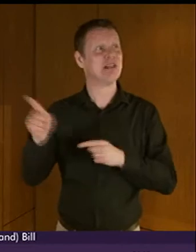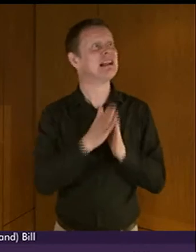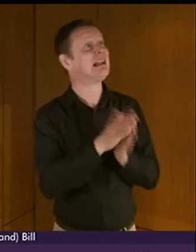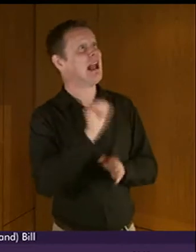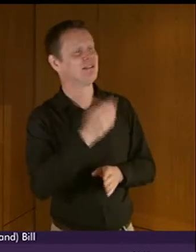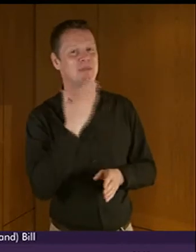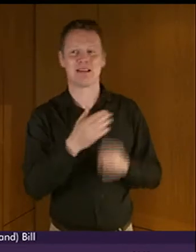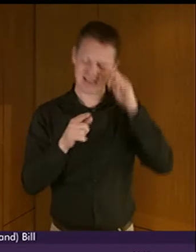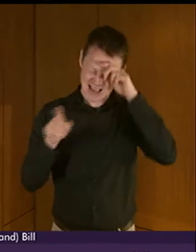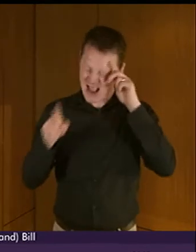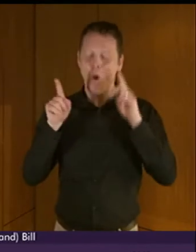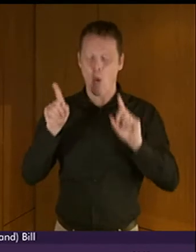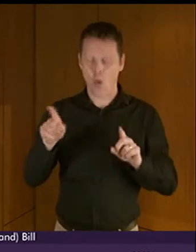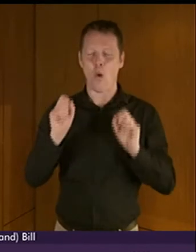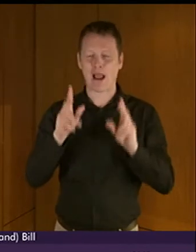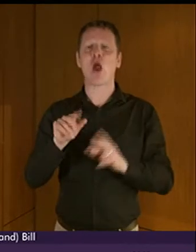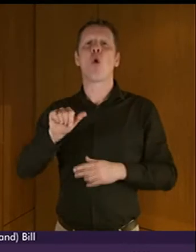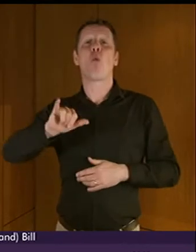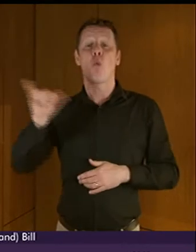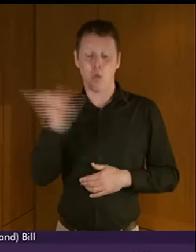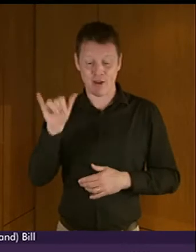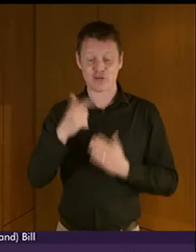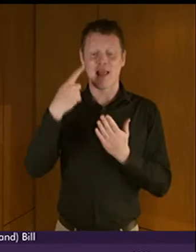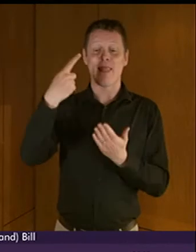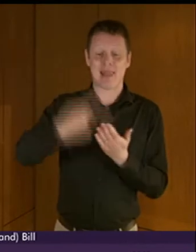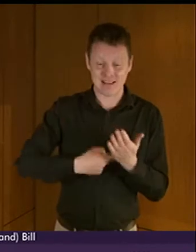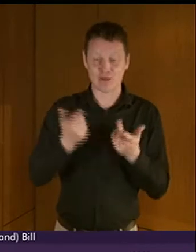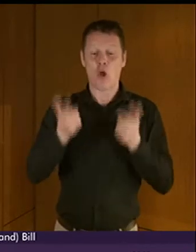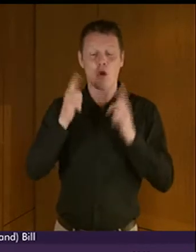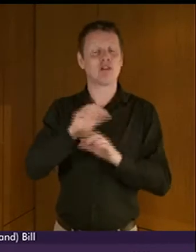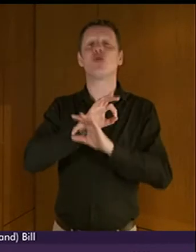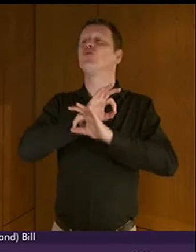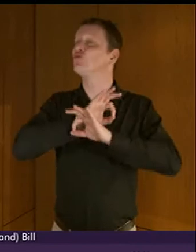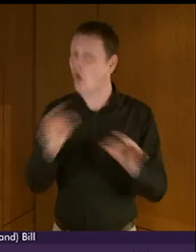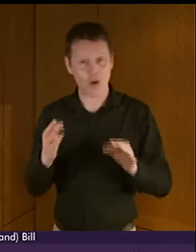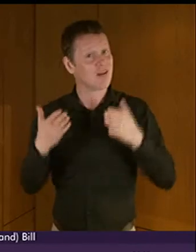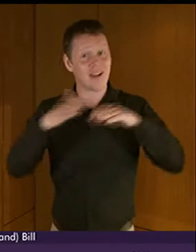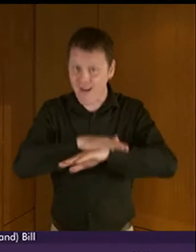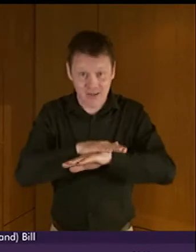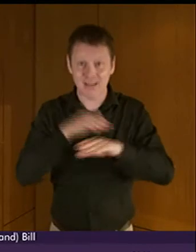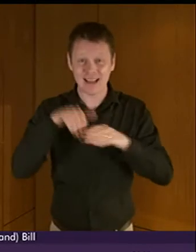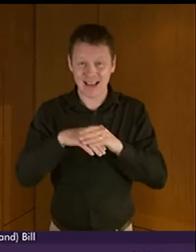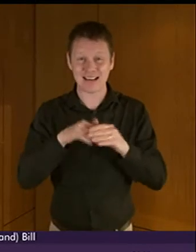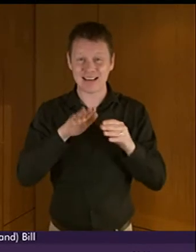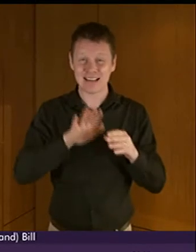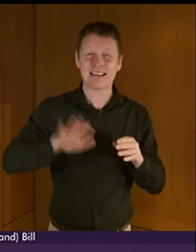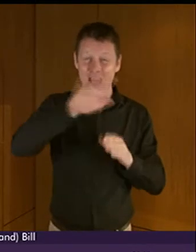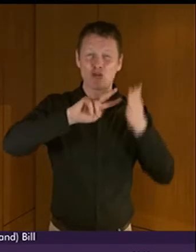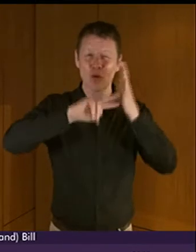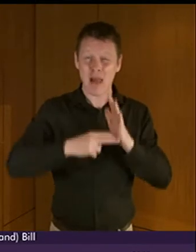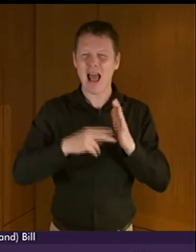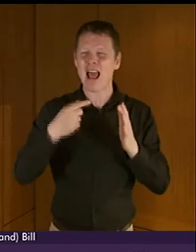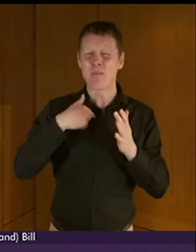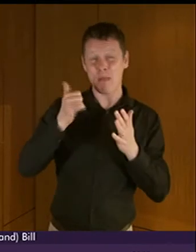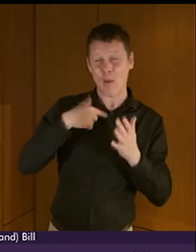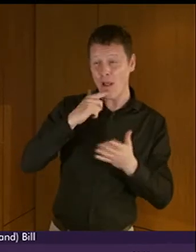authorities not covered by the national plan perhaps helpful if I exemplify what those bodies might include